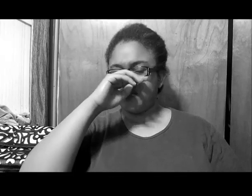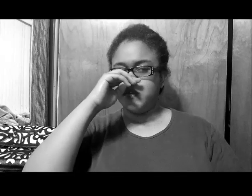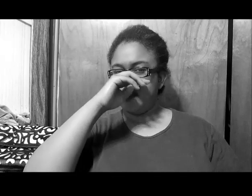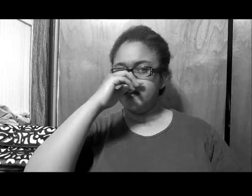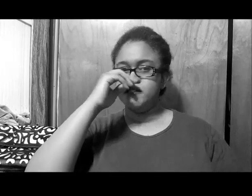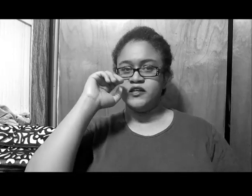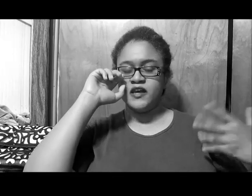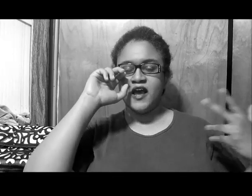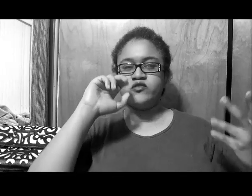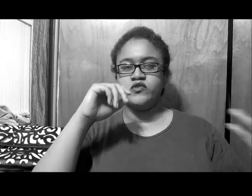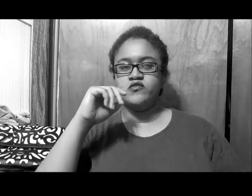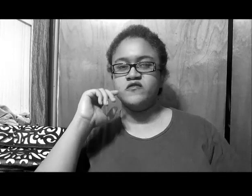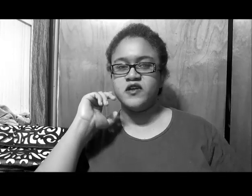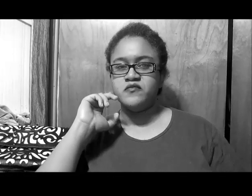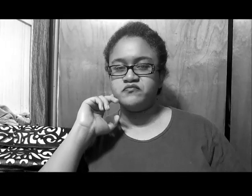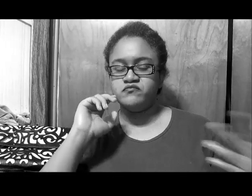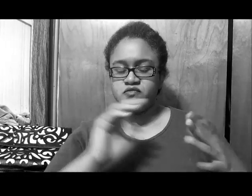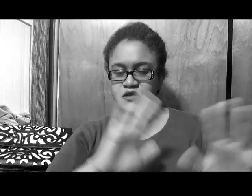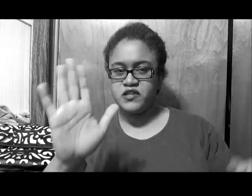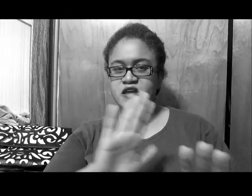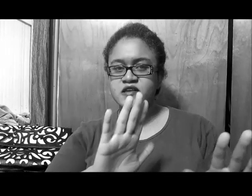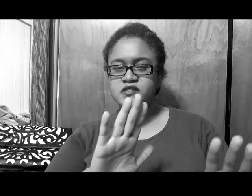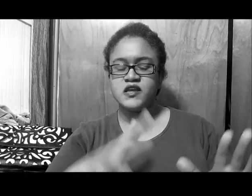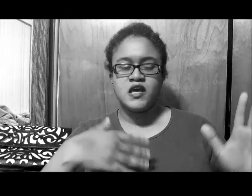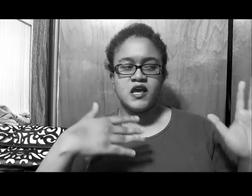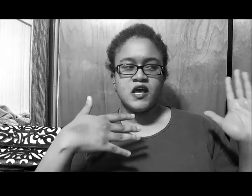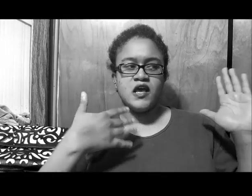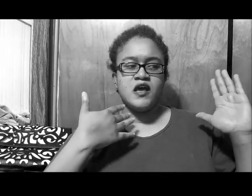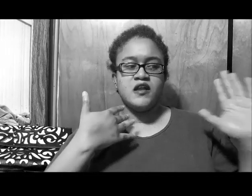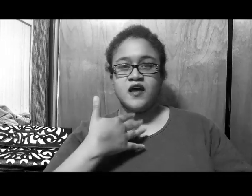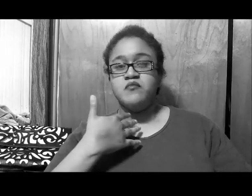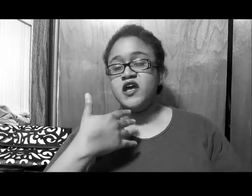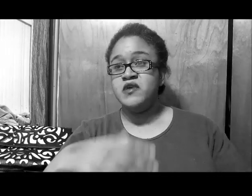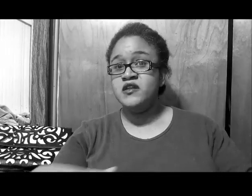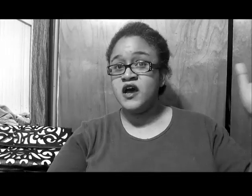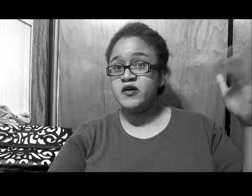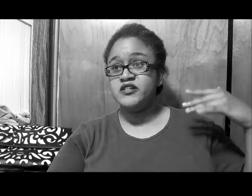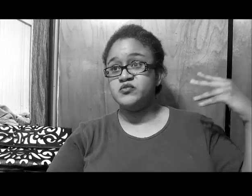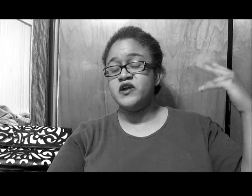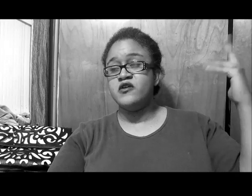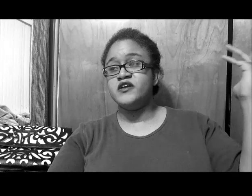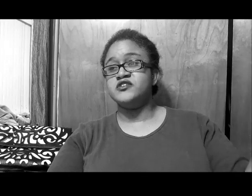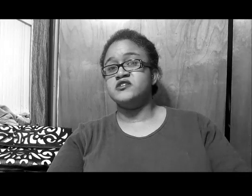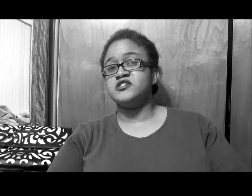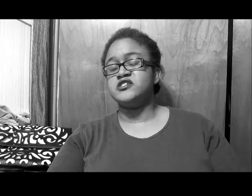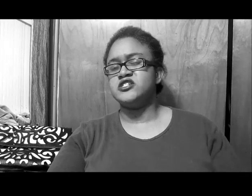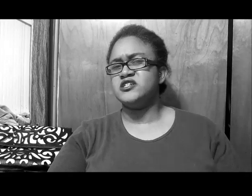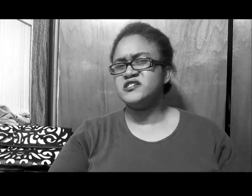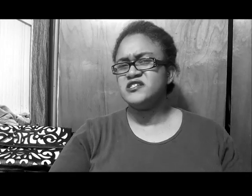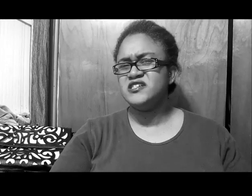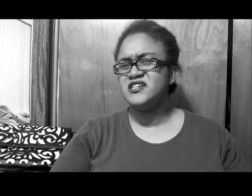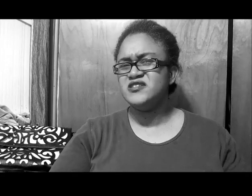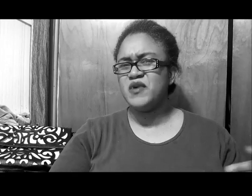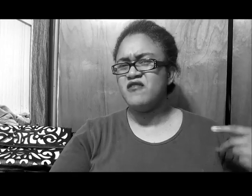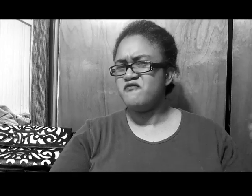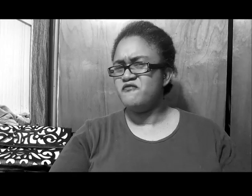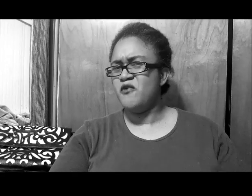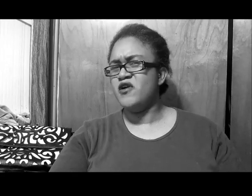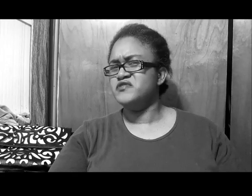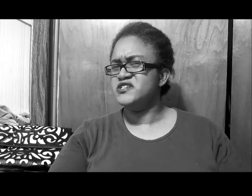depends, they have to really prevent, some things, and I may, may not, it's very, it's about 40%